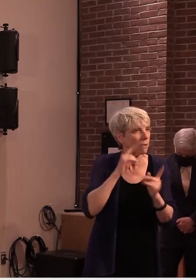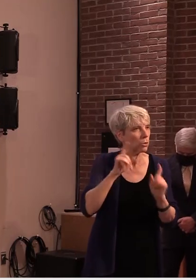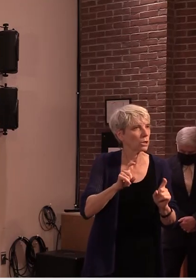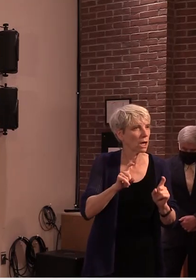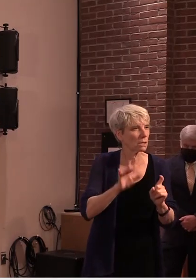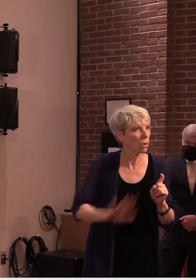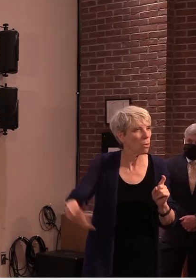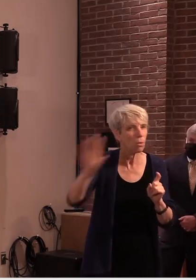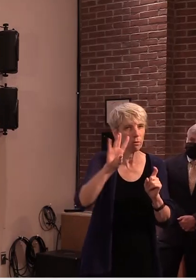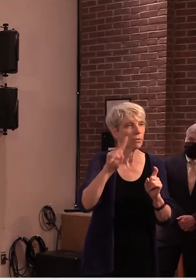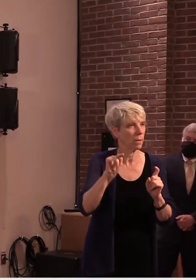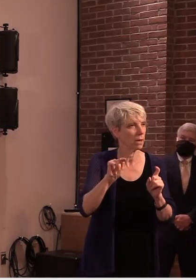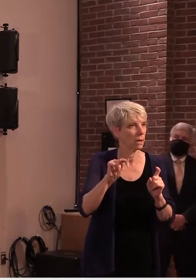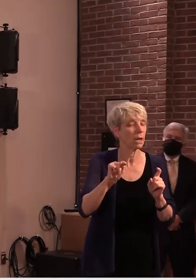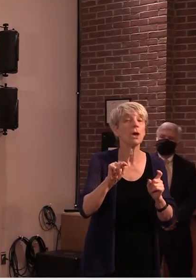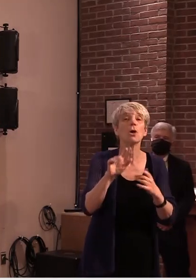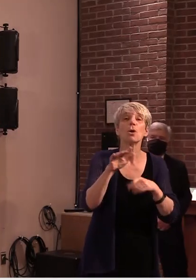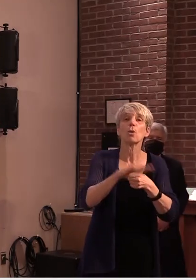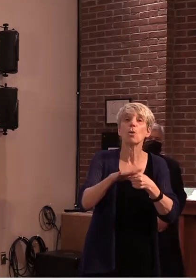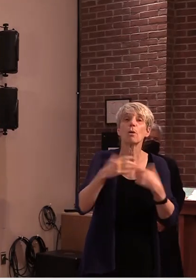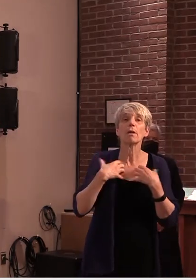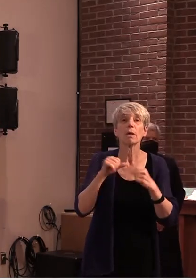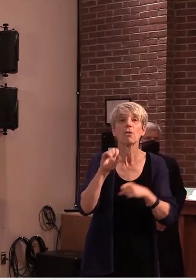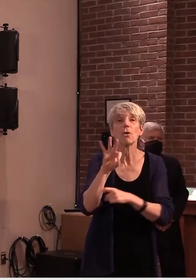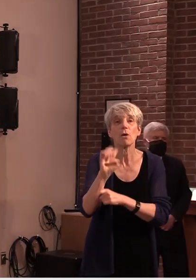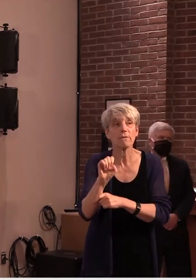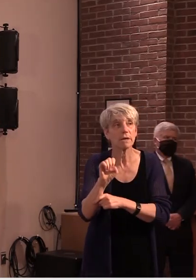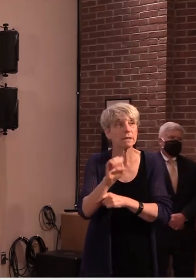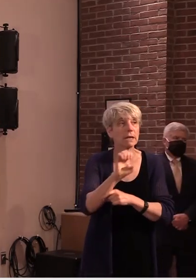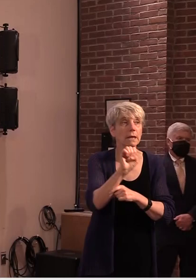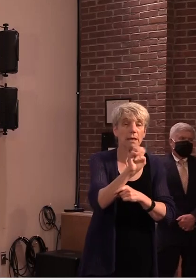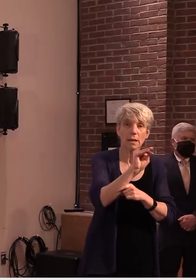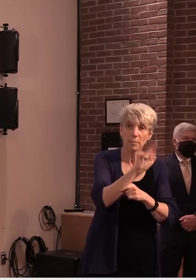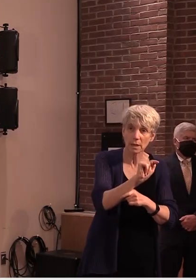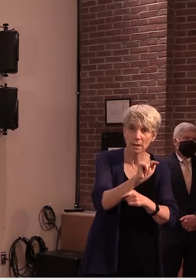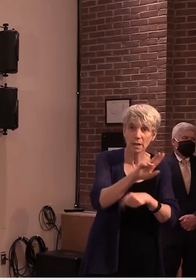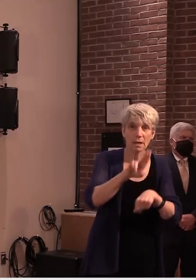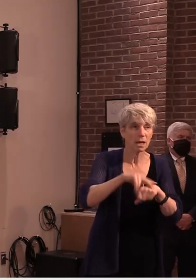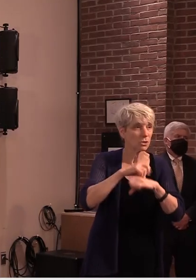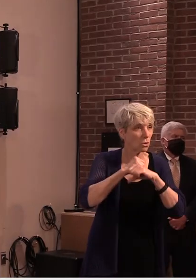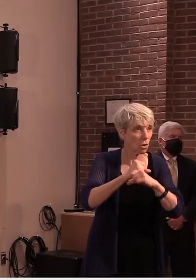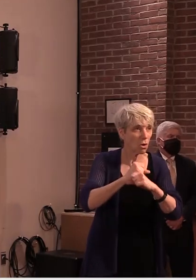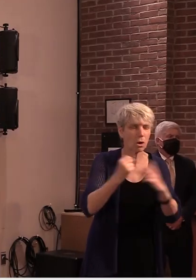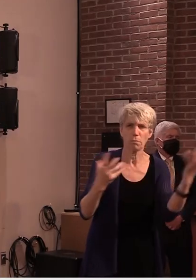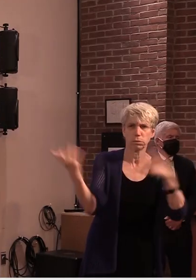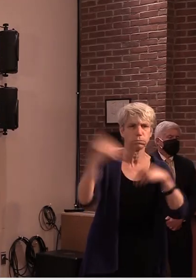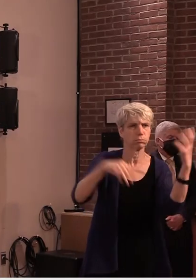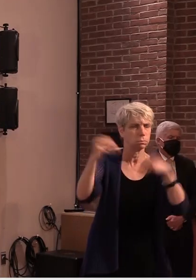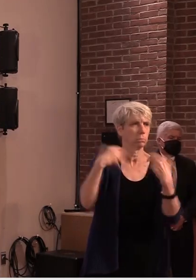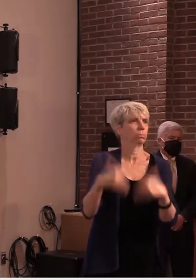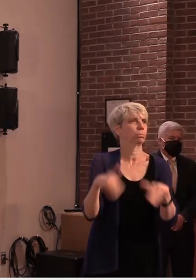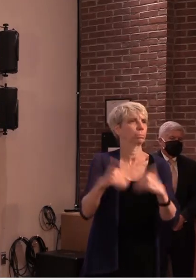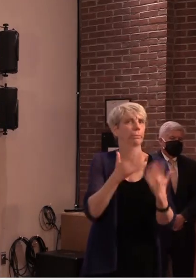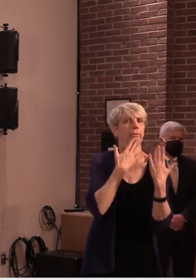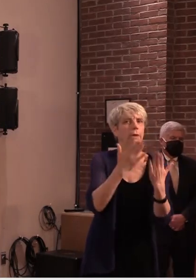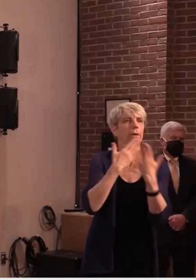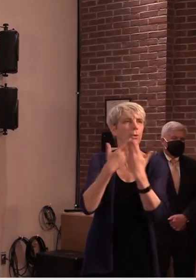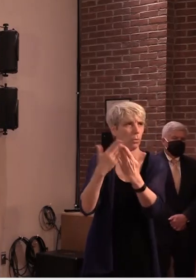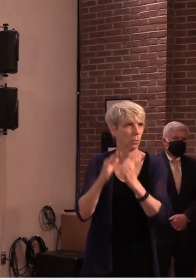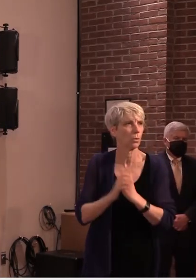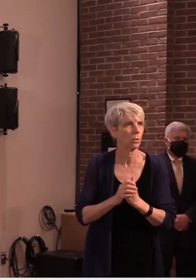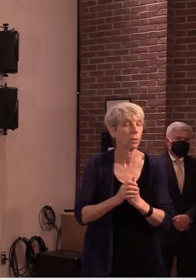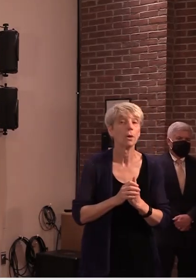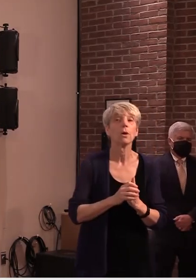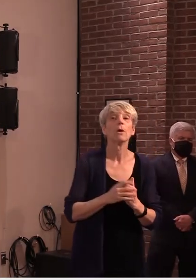health offices our emts and the national guard our case rates have stayed low